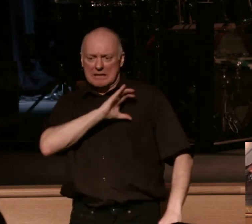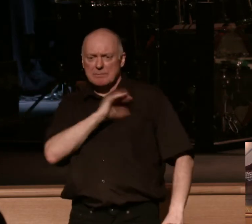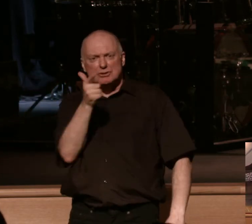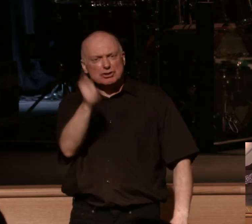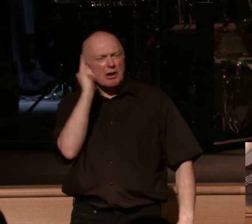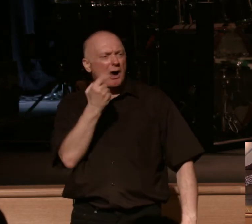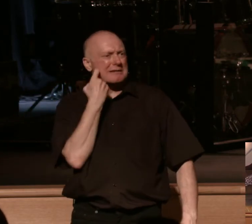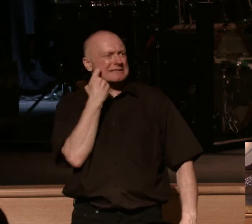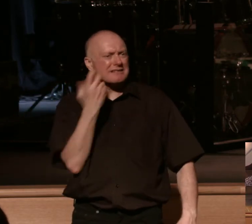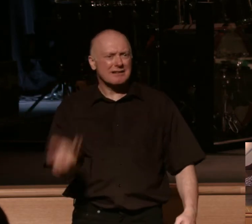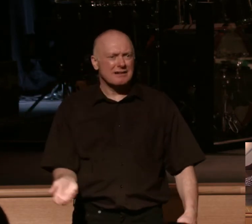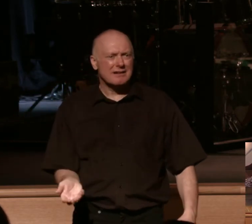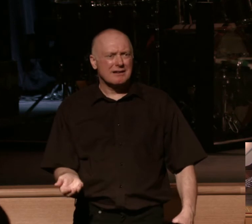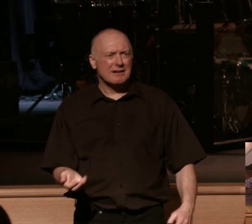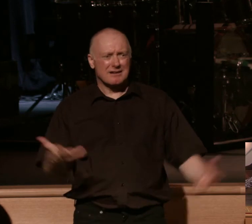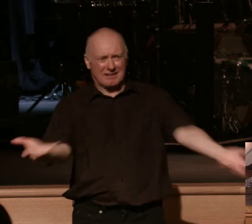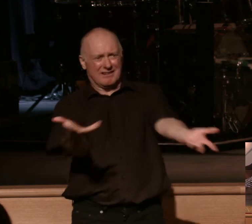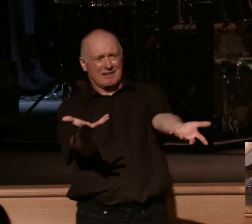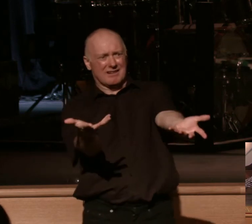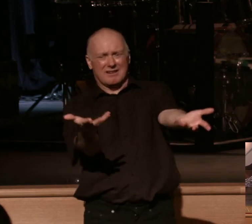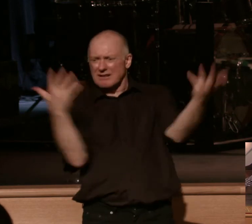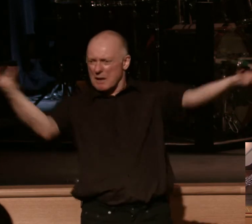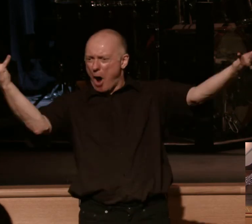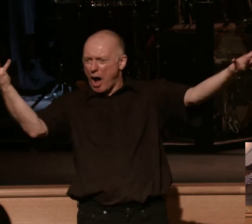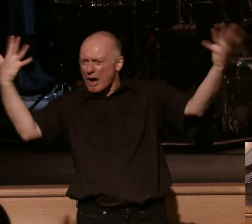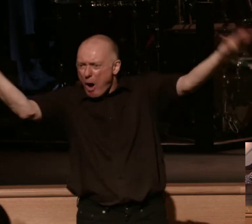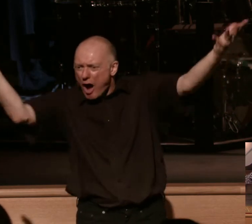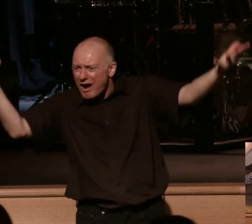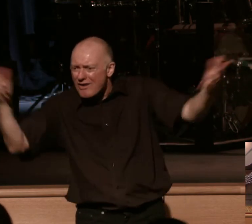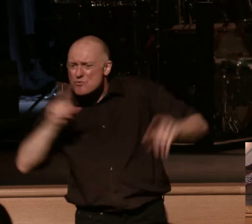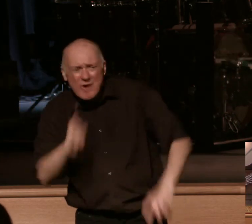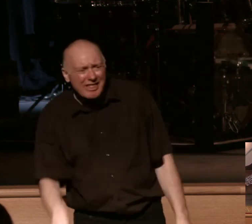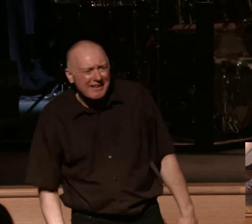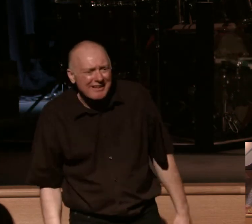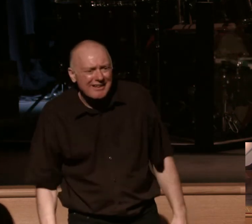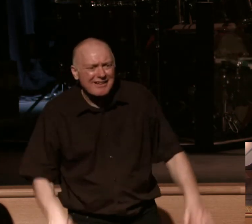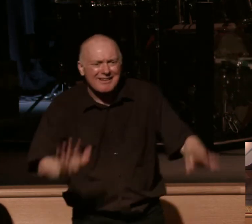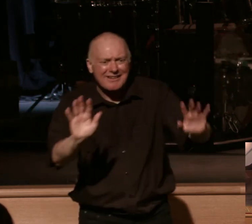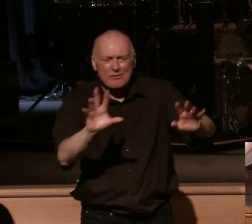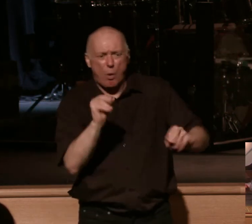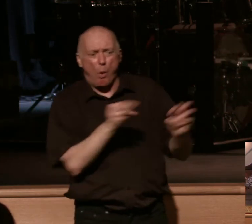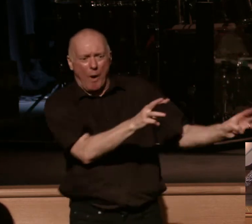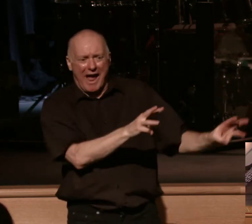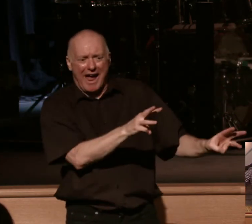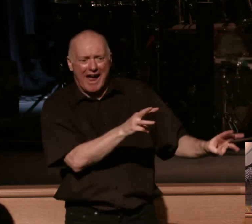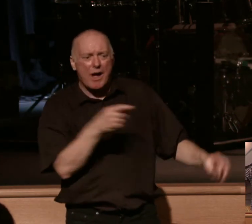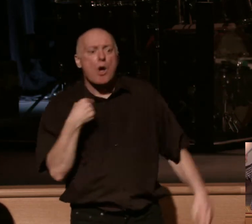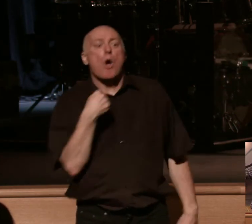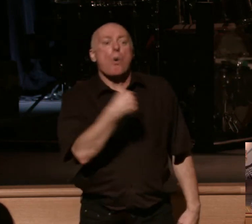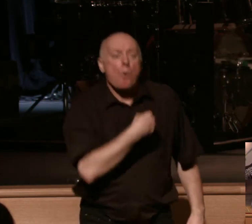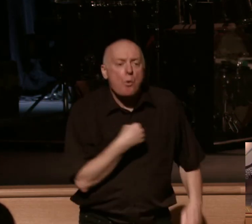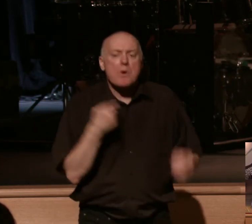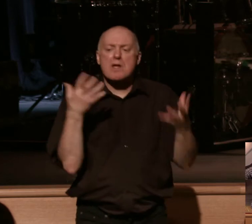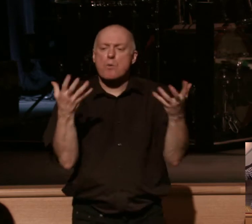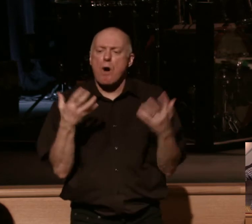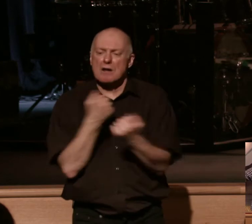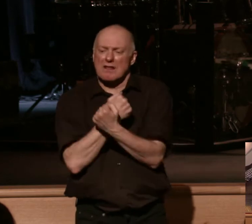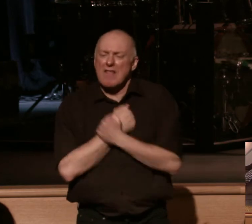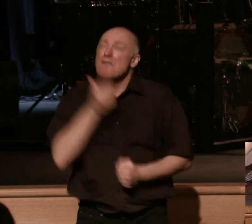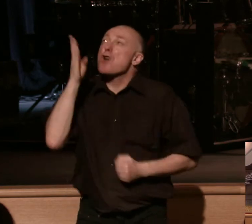just look around just like live for this come on really no no no no no way we want to we want to love so much our God and love